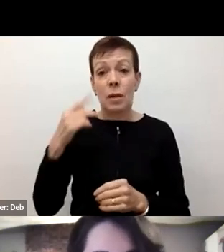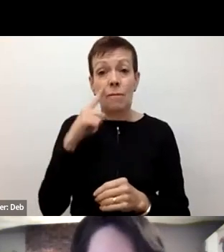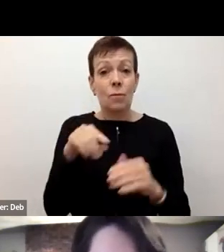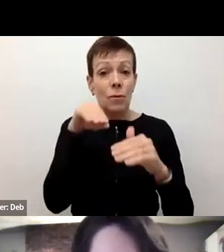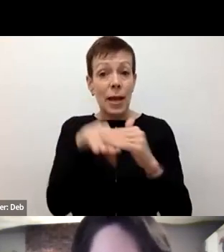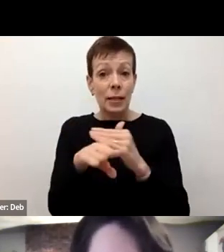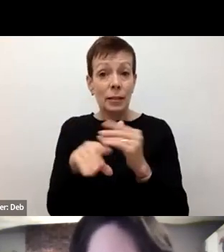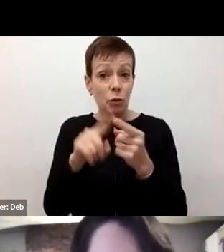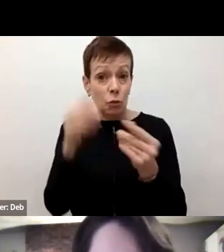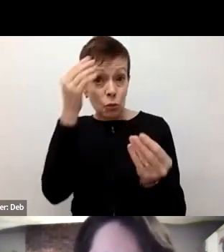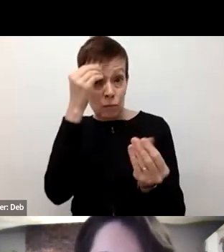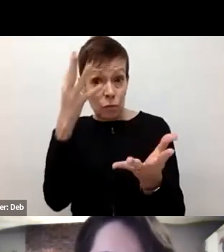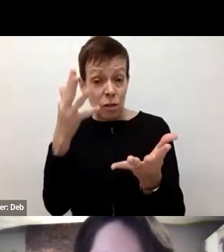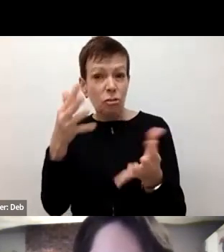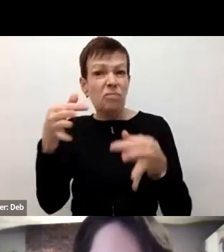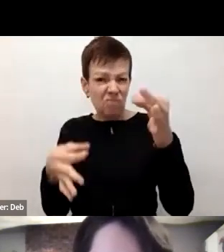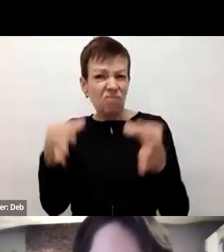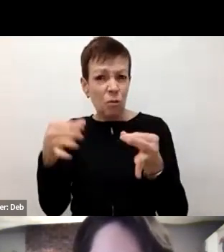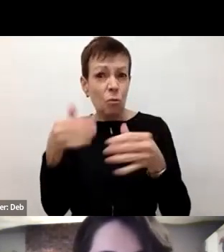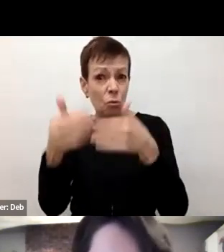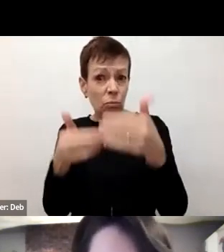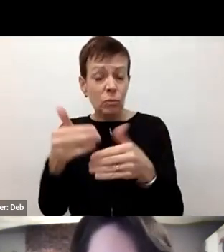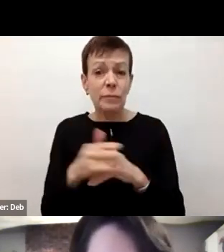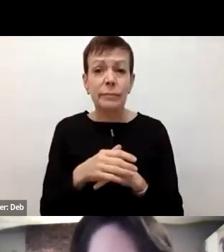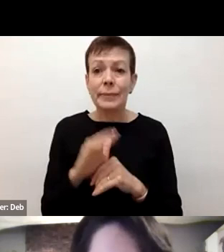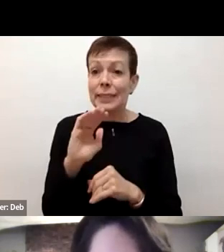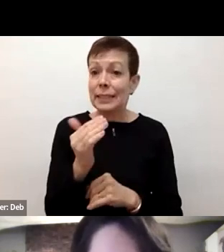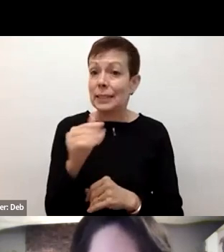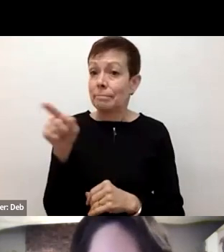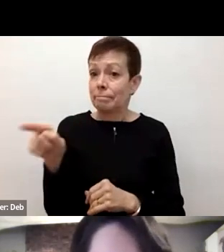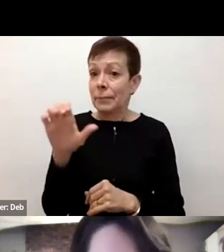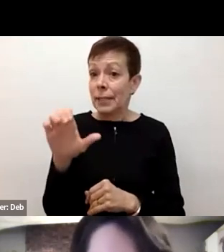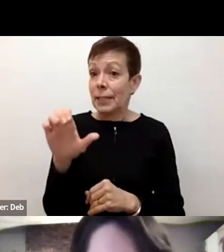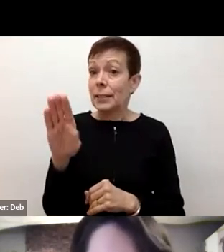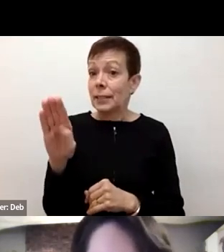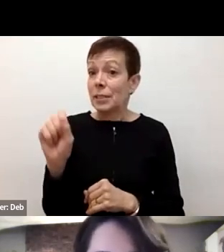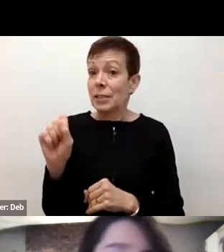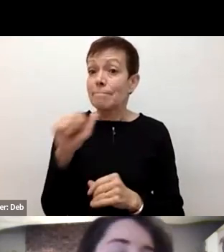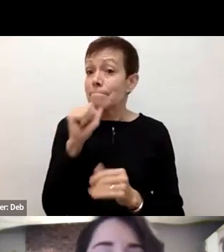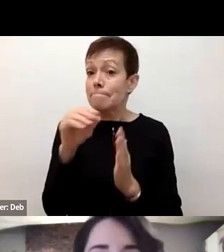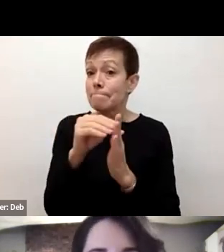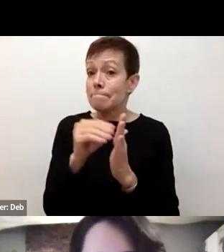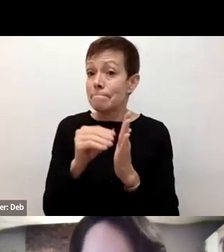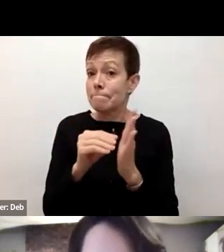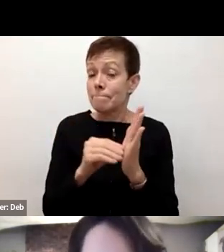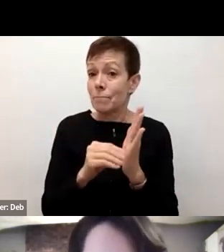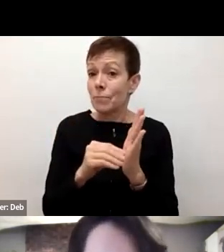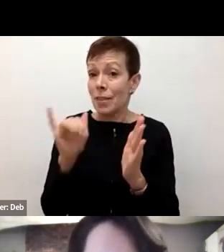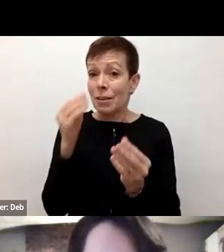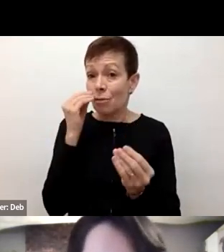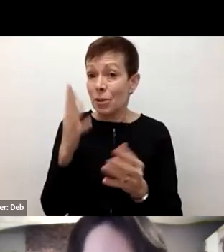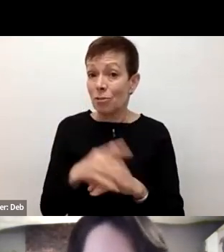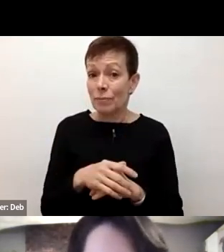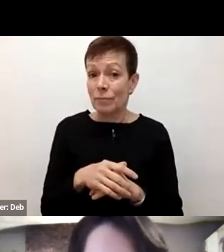It's not clear to me whether they even record that information. So it's, it's really hard.